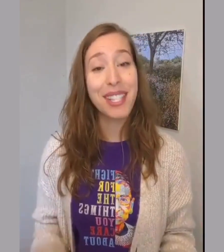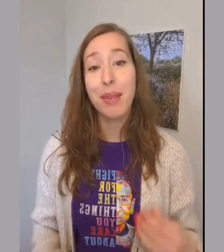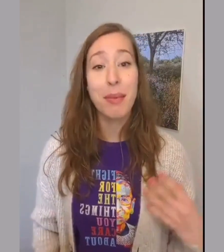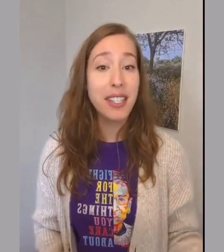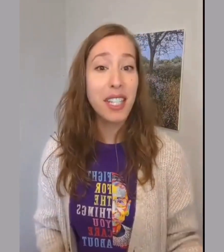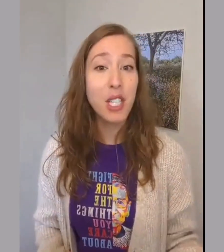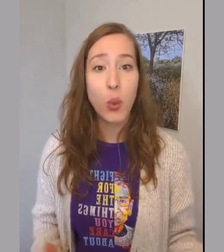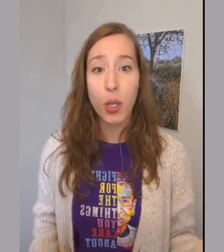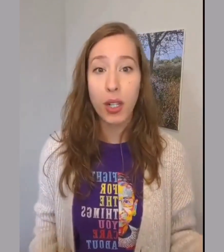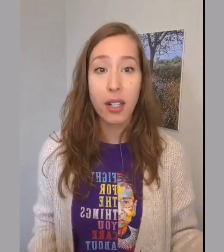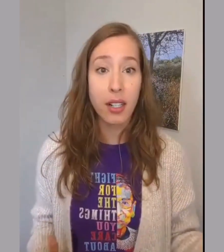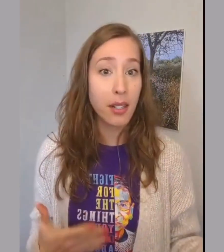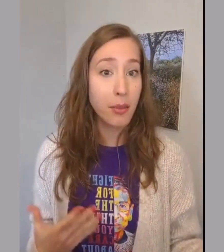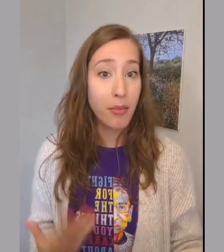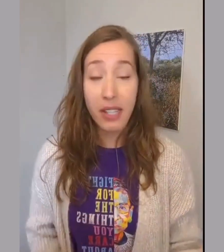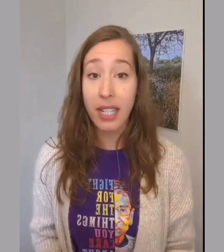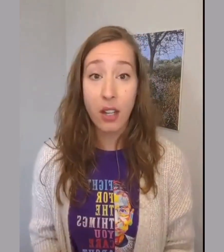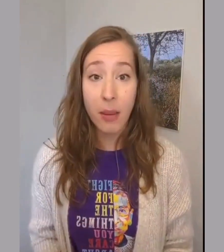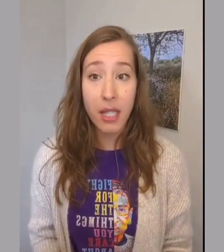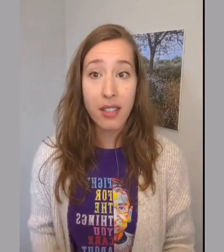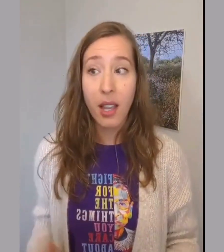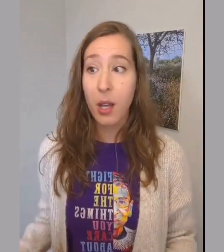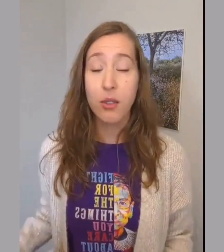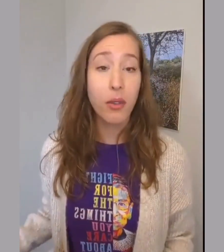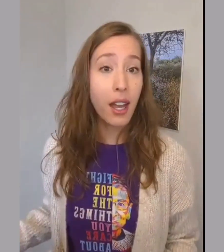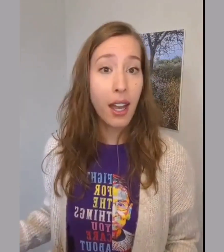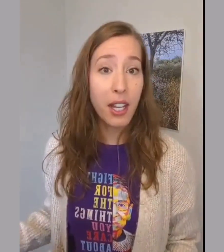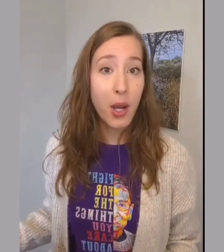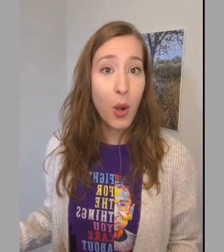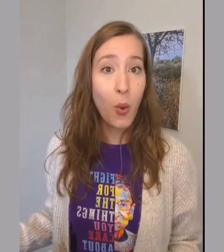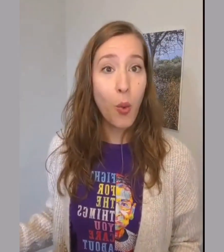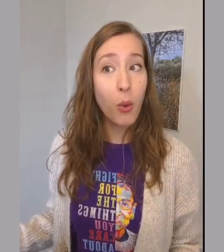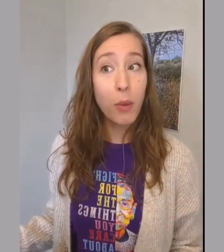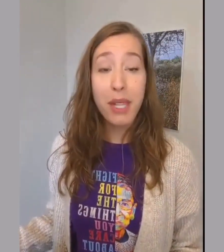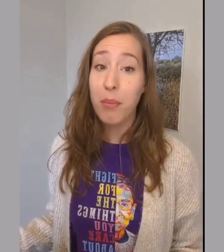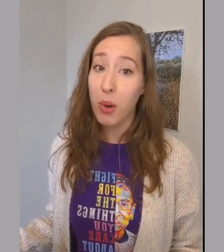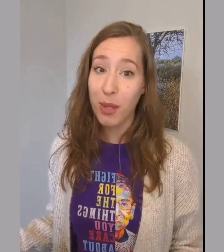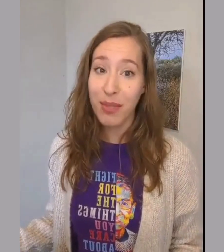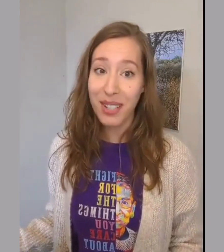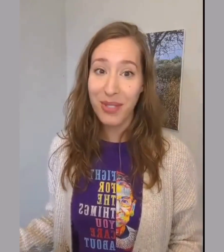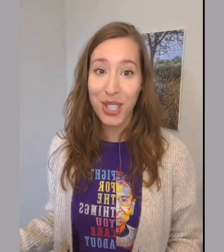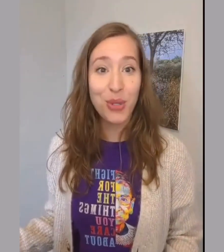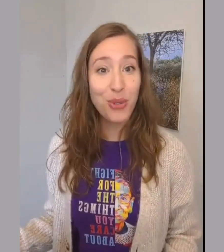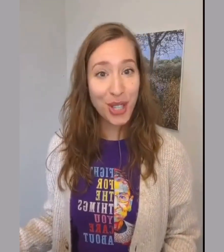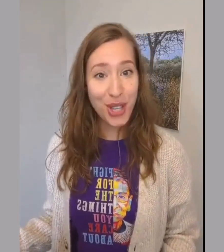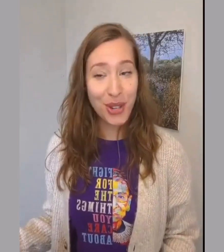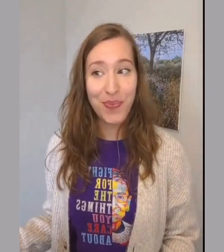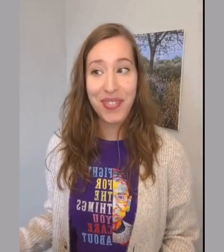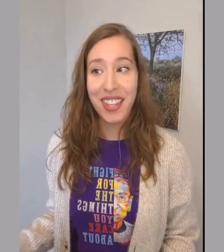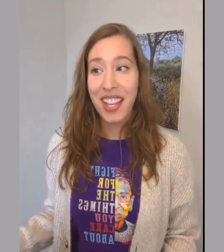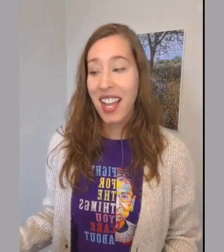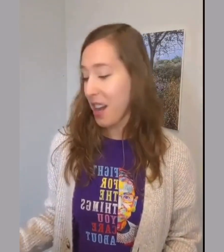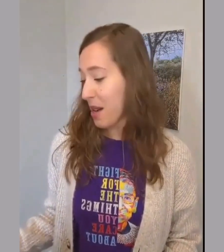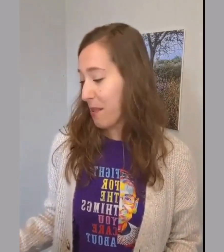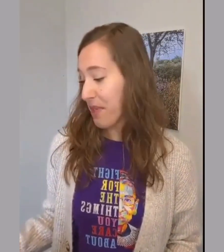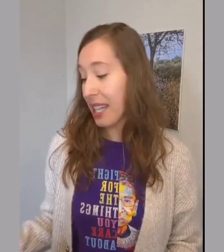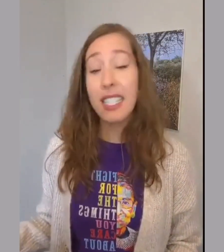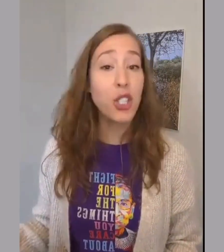Send me a message or leave it in the comments so that I know what will be most beneficial for you. Additionally,